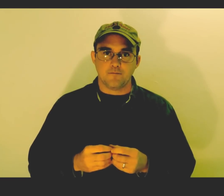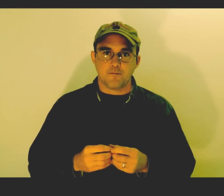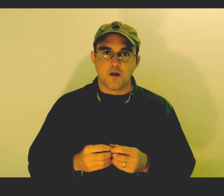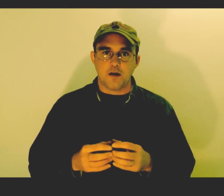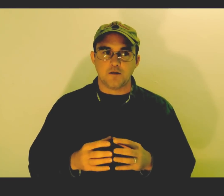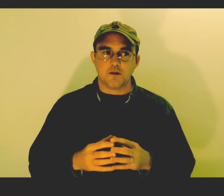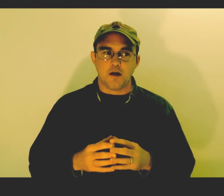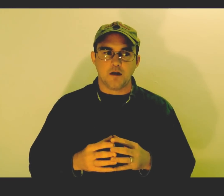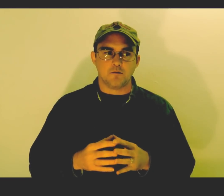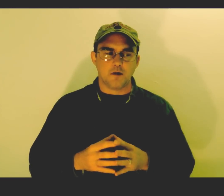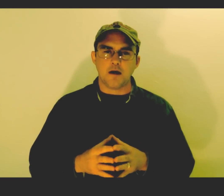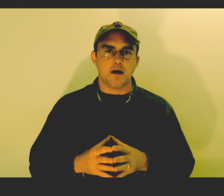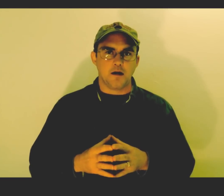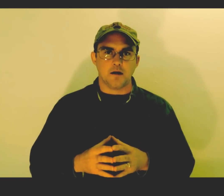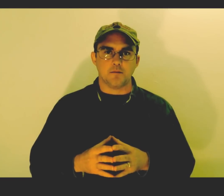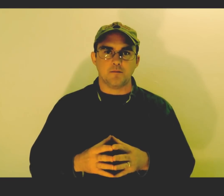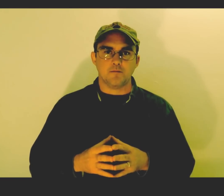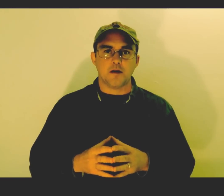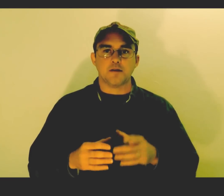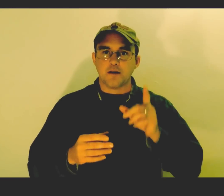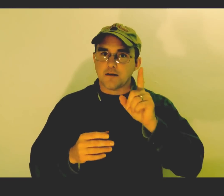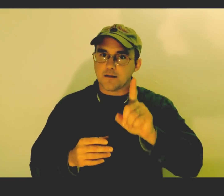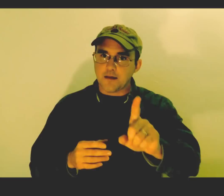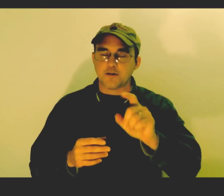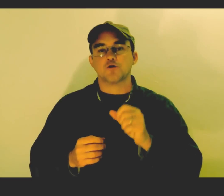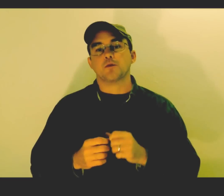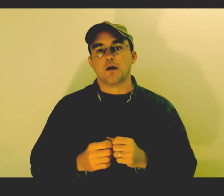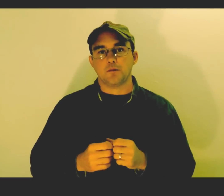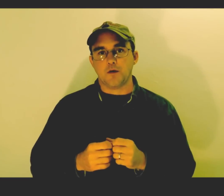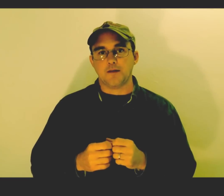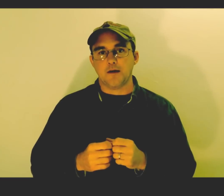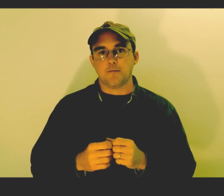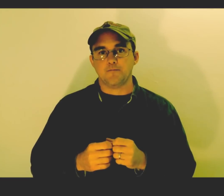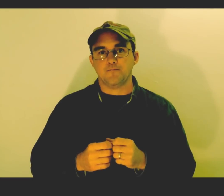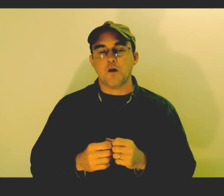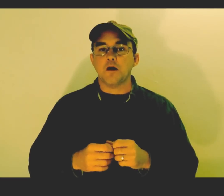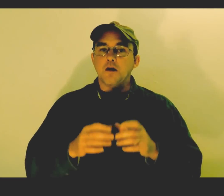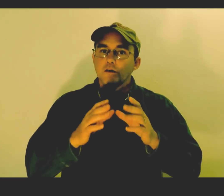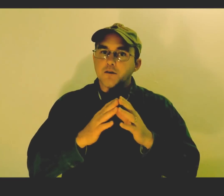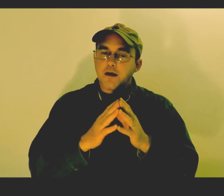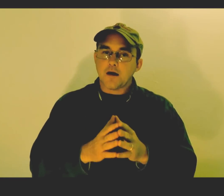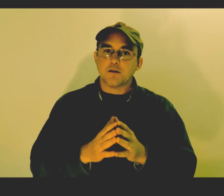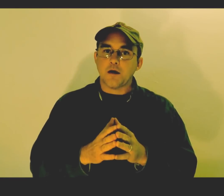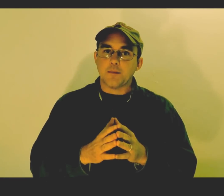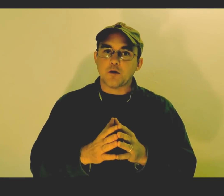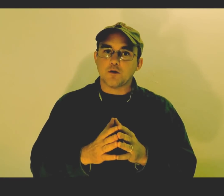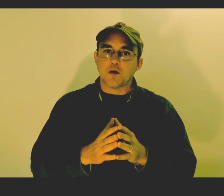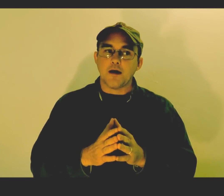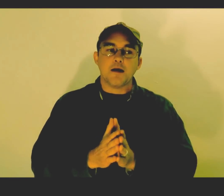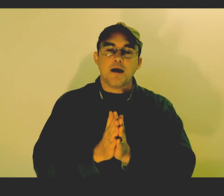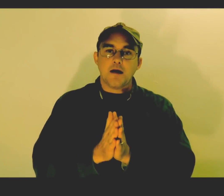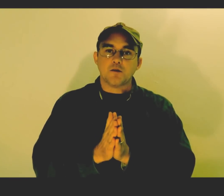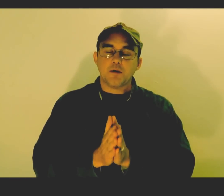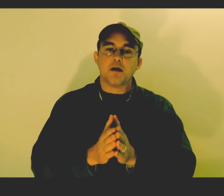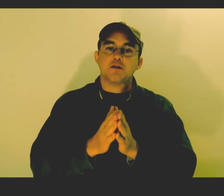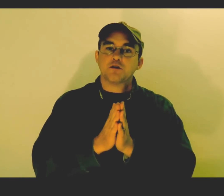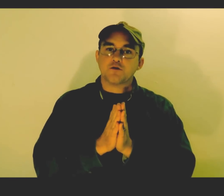And he said, yeah, I am. And I said, that's your problem right there. You see, calcium hypochlorite has a pH of